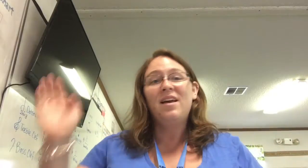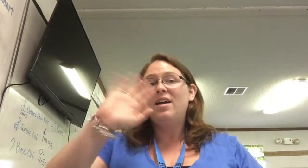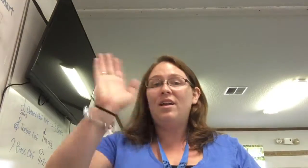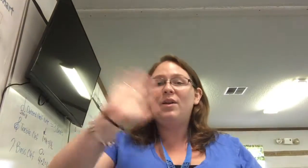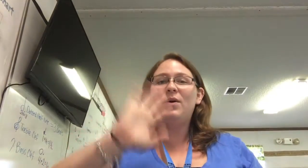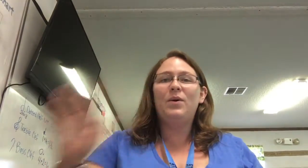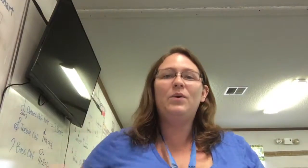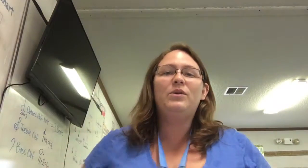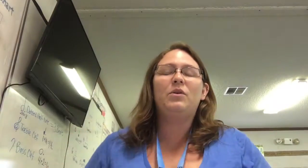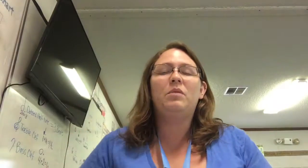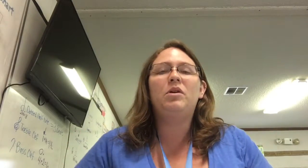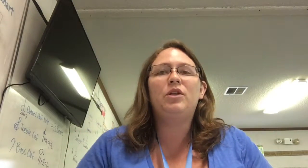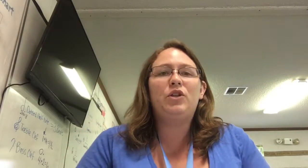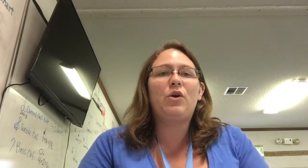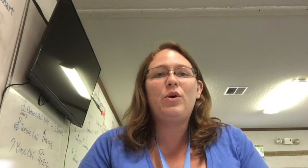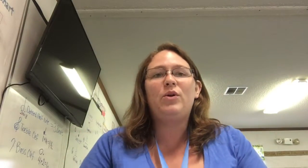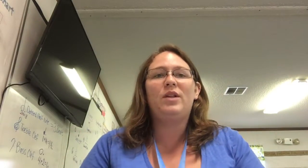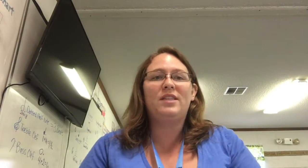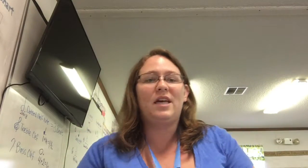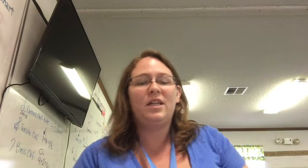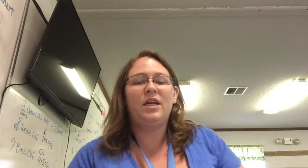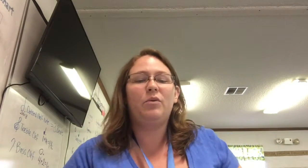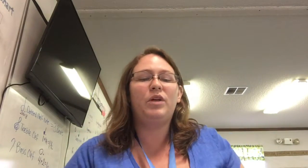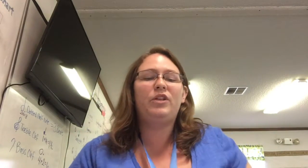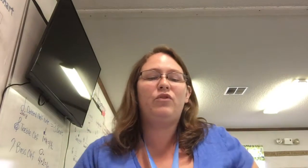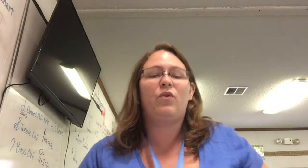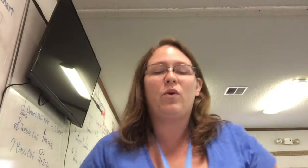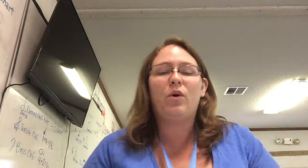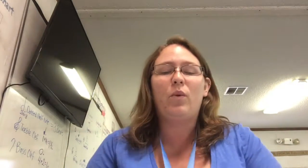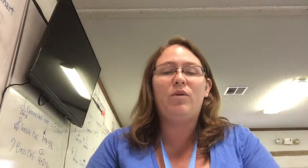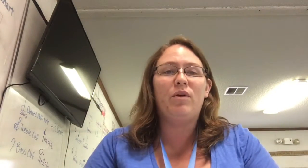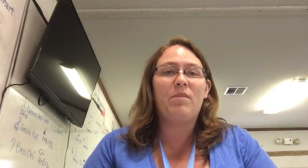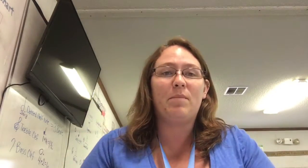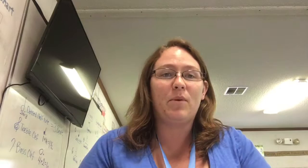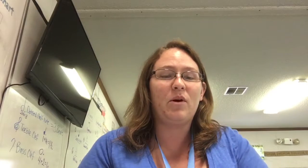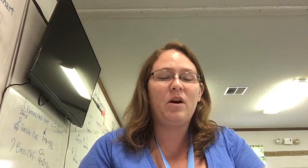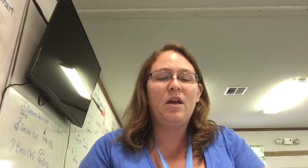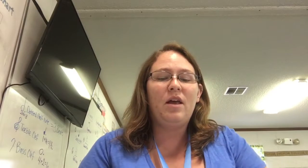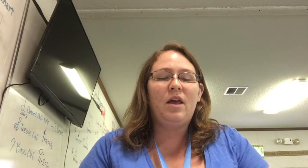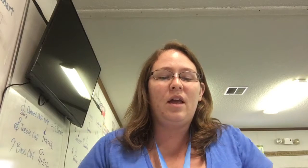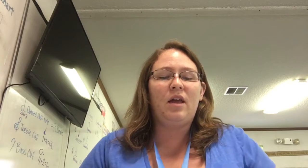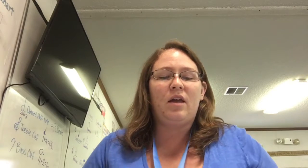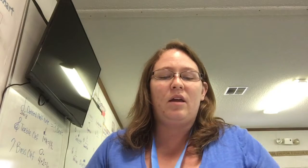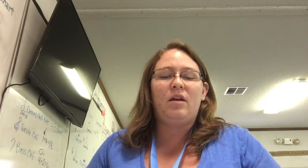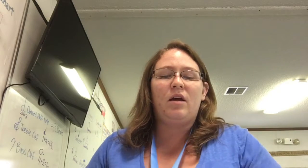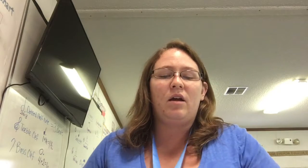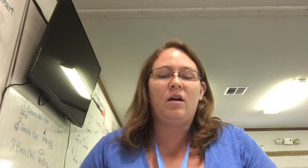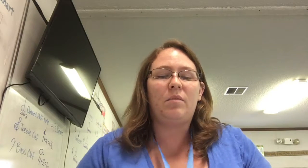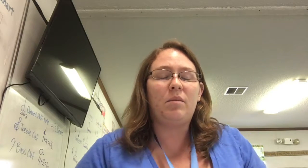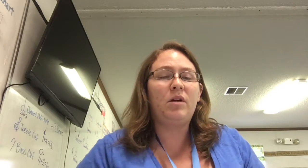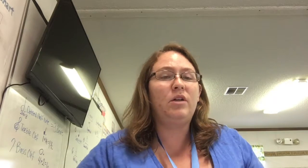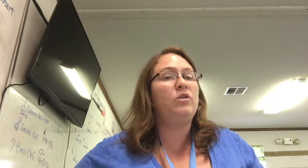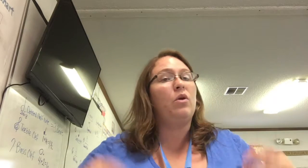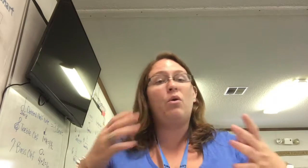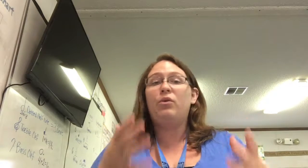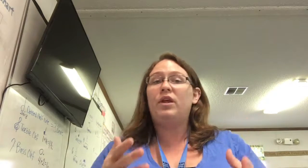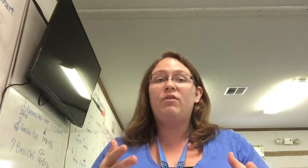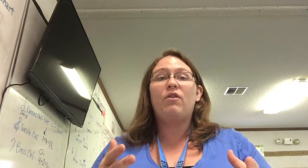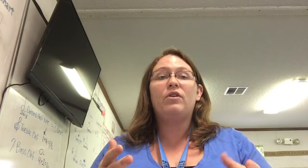Hello! So I'm gonna show you the sign language for We Remember and I'm gonna do the whole thing first